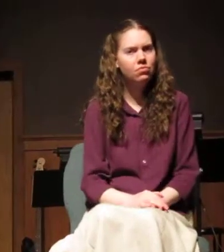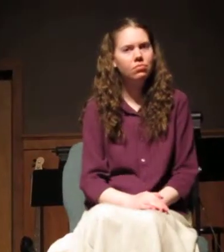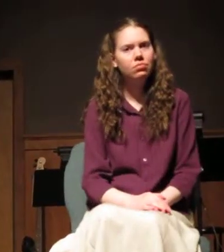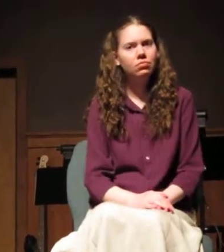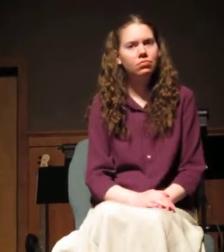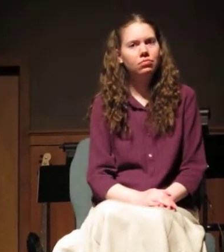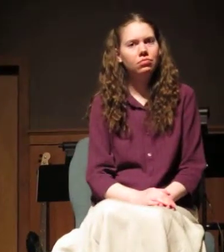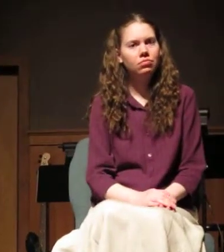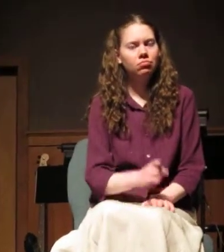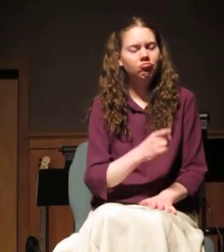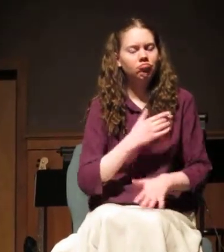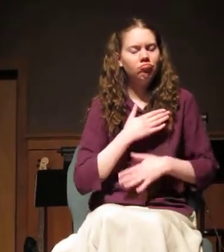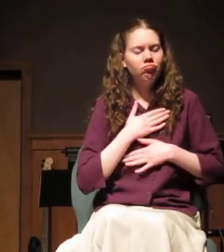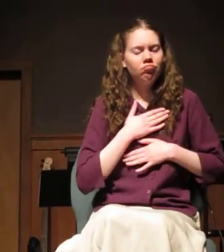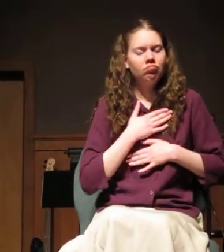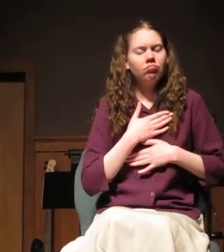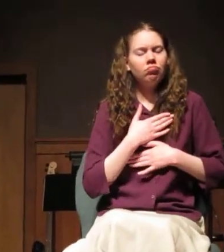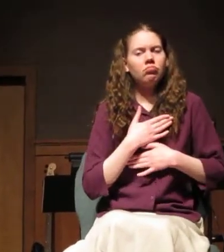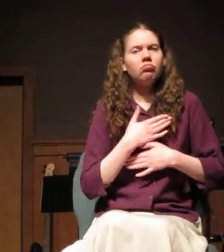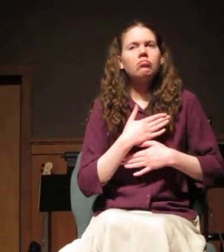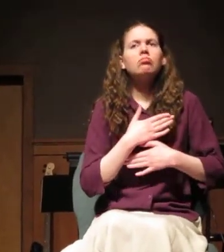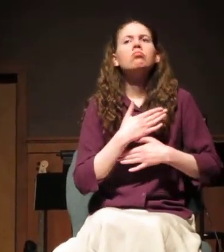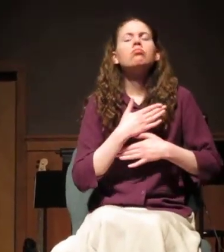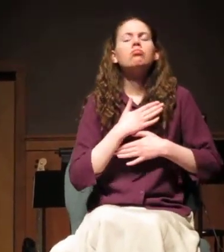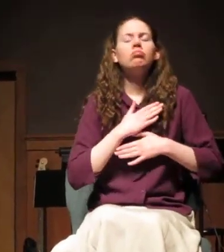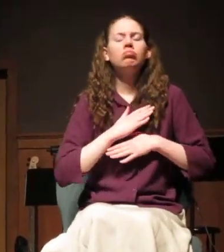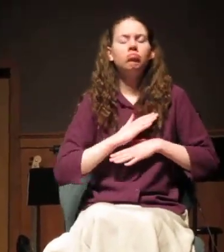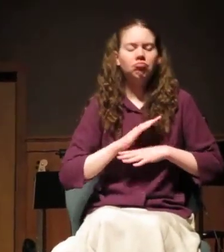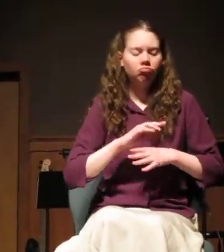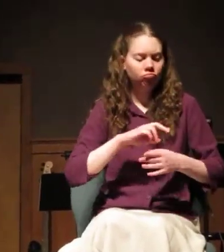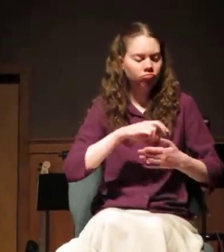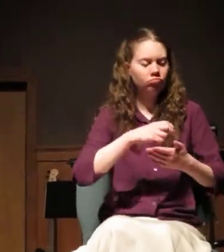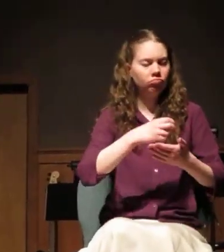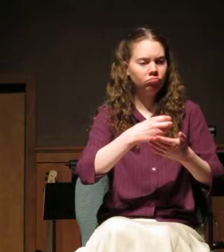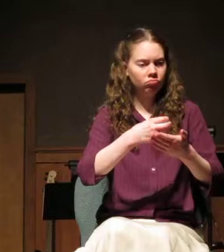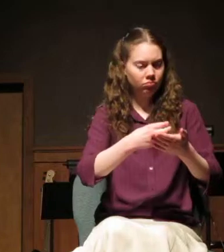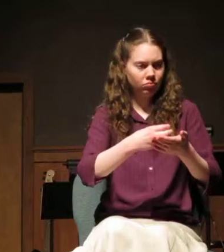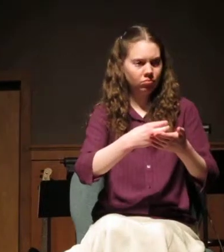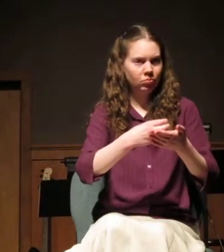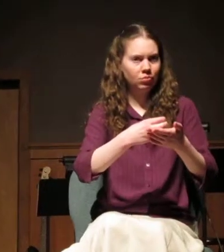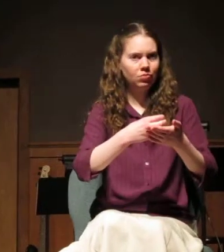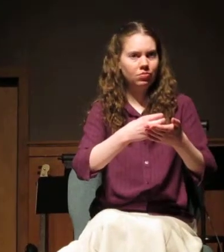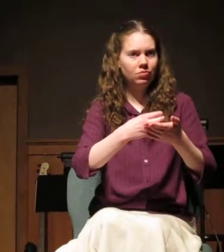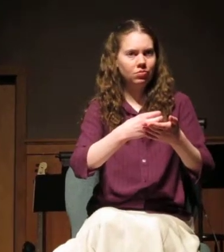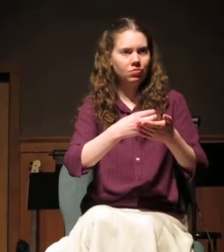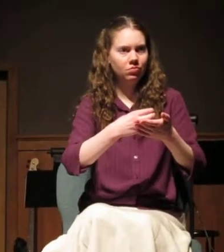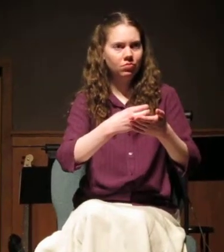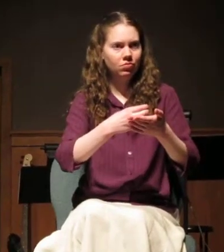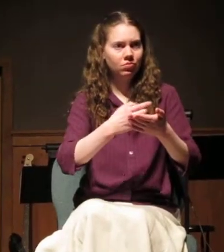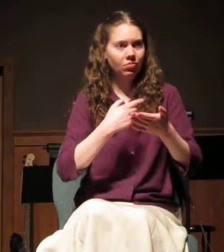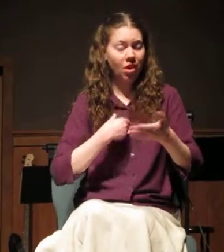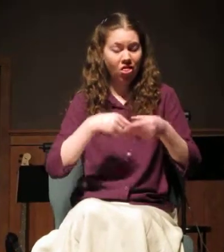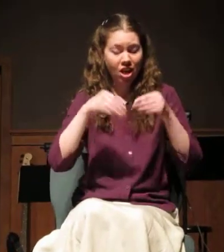And then he sighed. And he lay down. He pillowed his head on a handkerchief and a jacket.